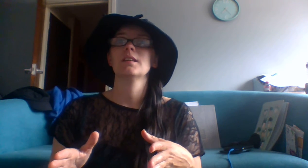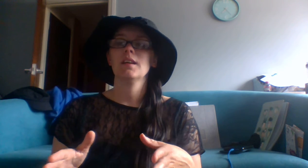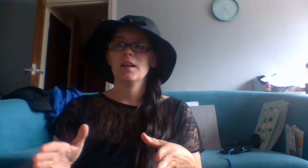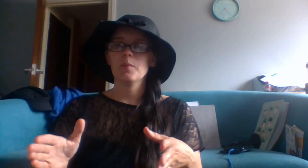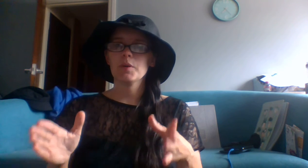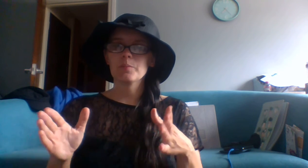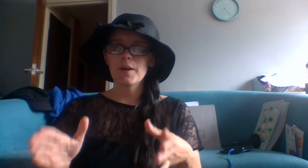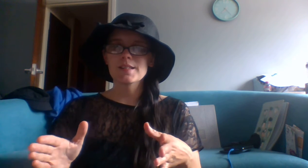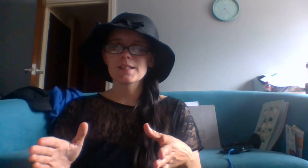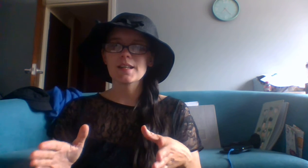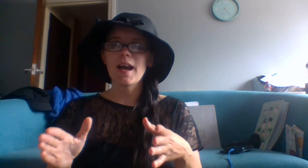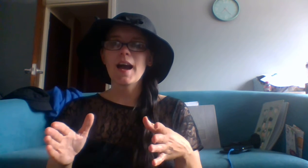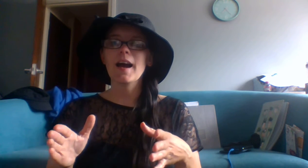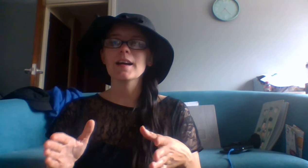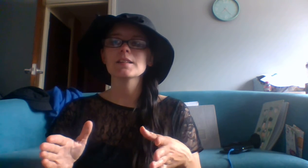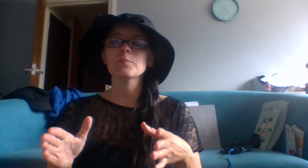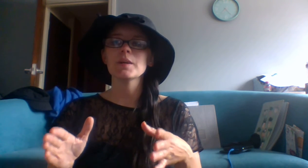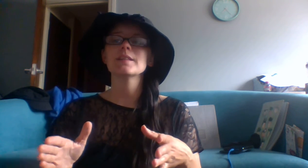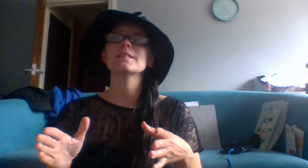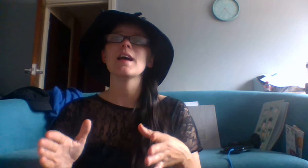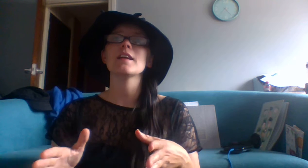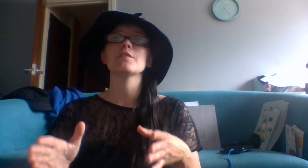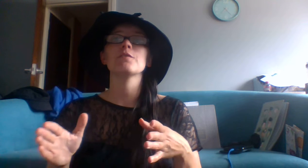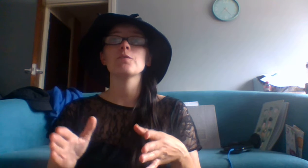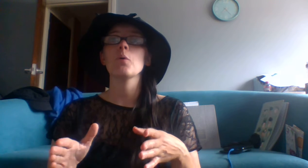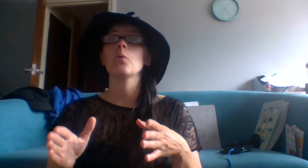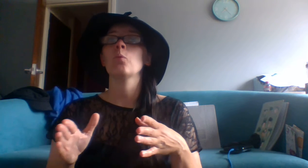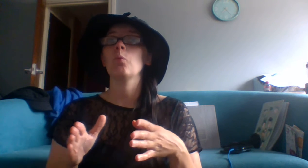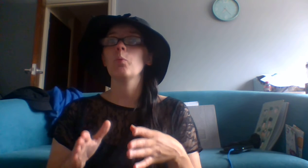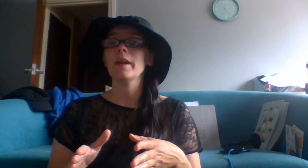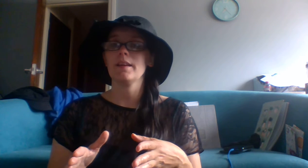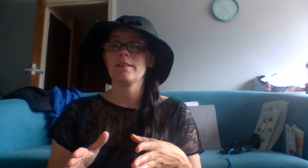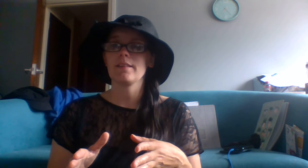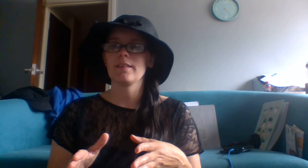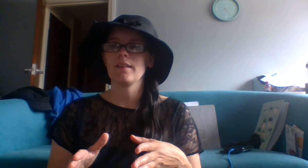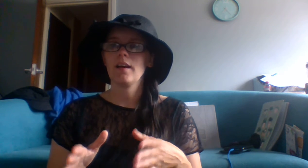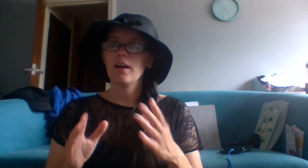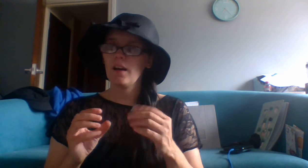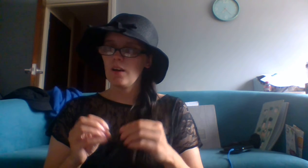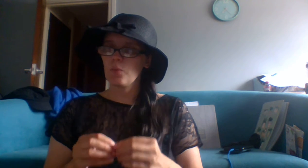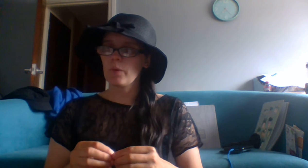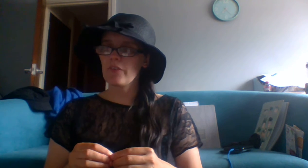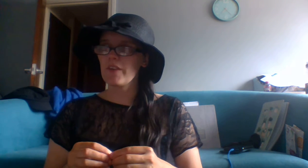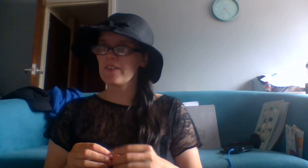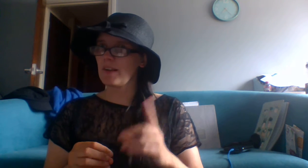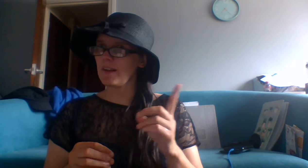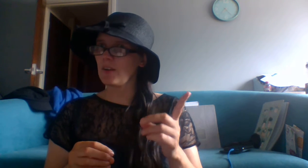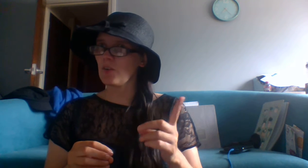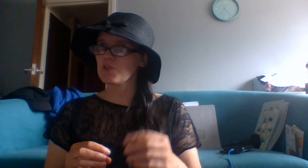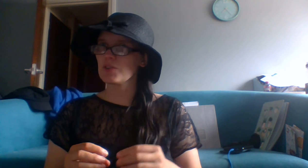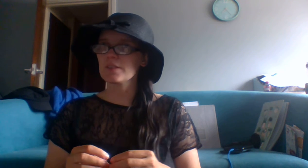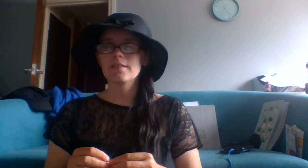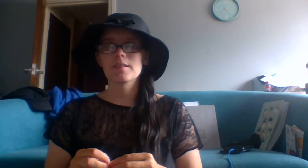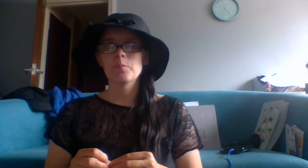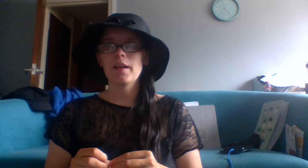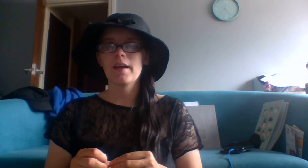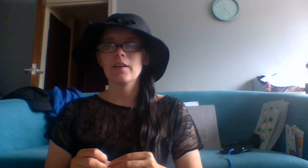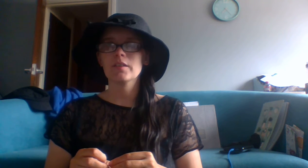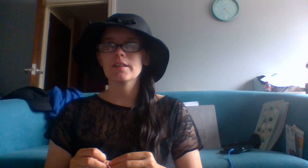But Bessie had been dead for weeks. Was this a conscience playing on